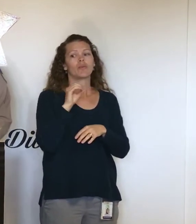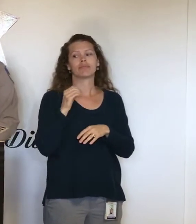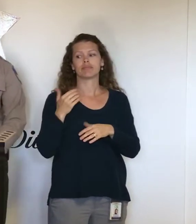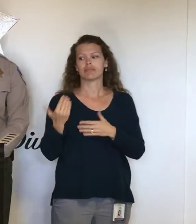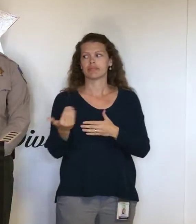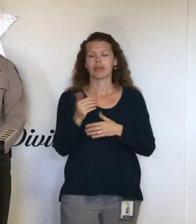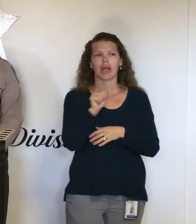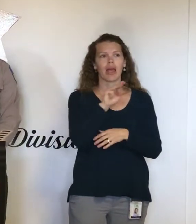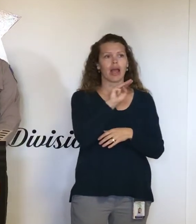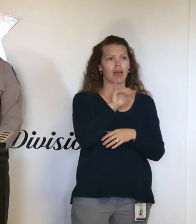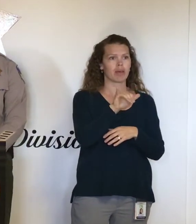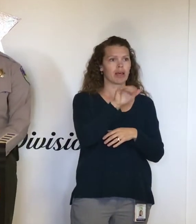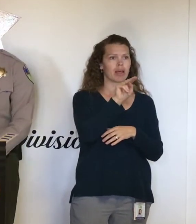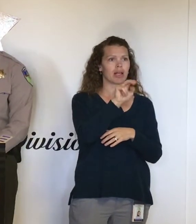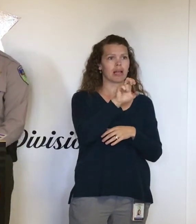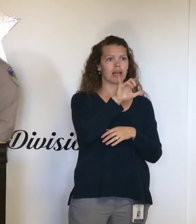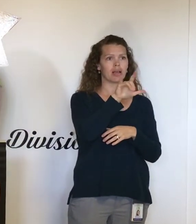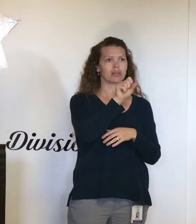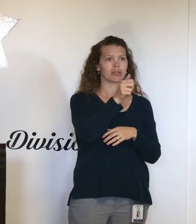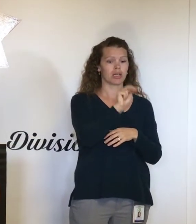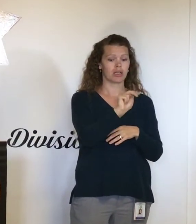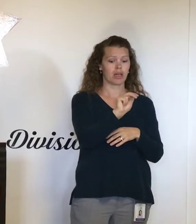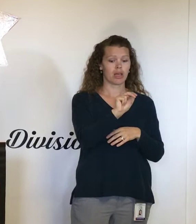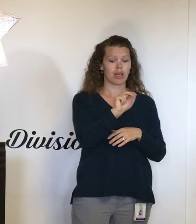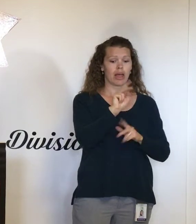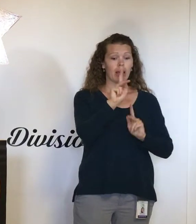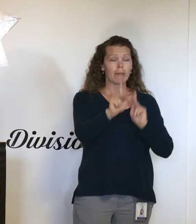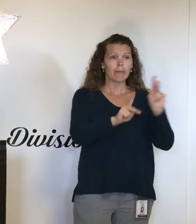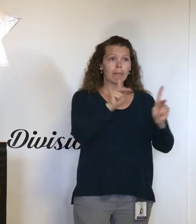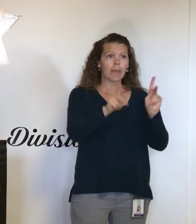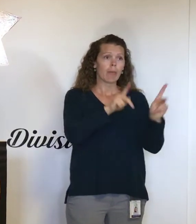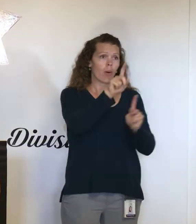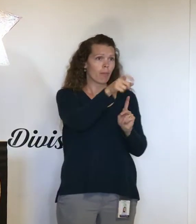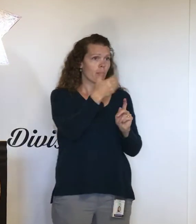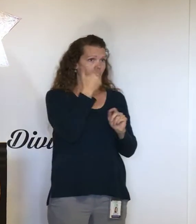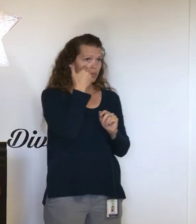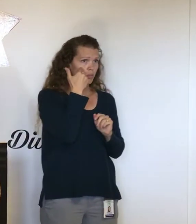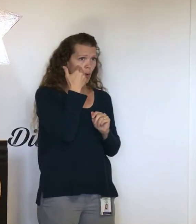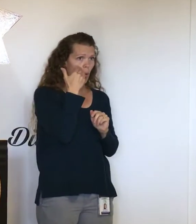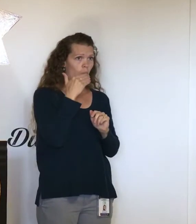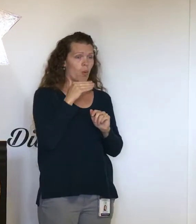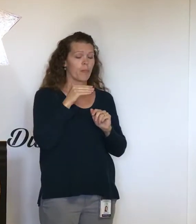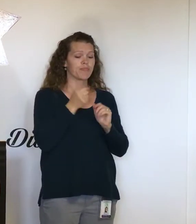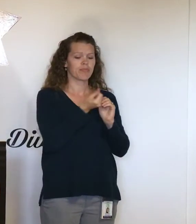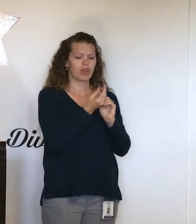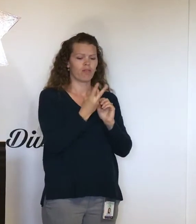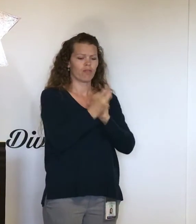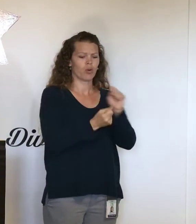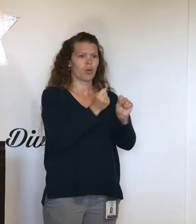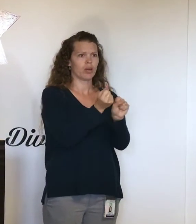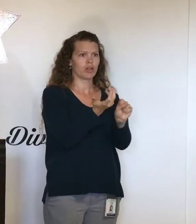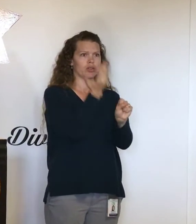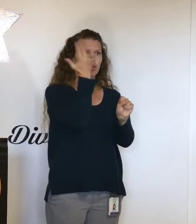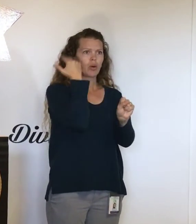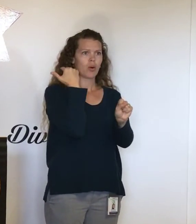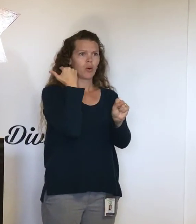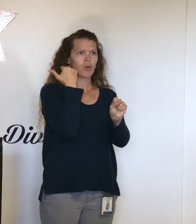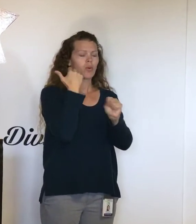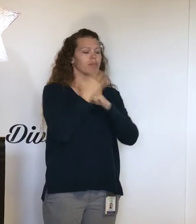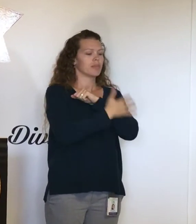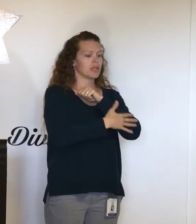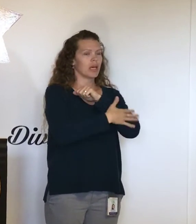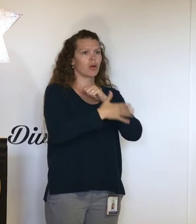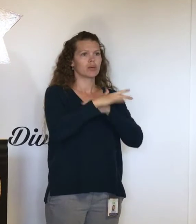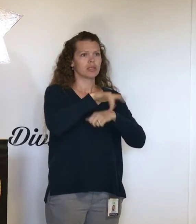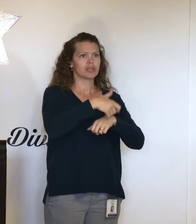government. Thank you. The public should know that a few years ago, the county undertook some continuity of government